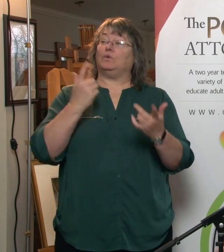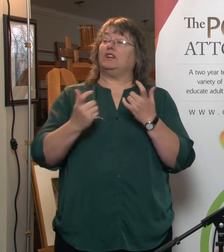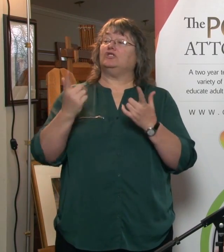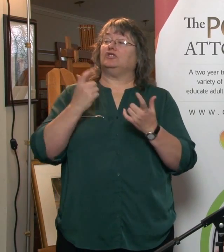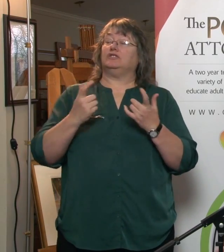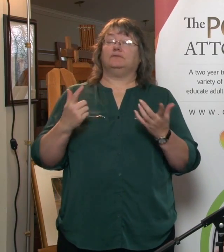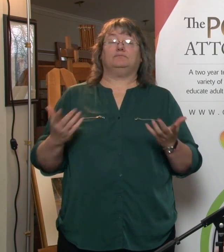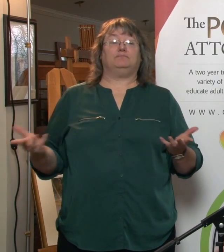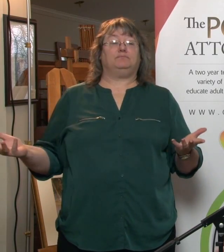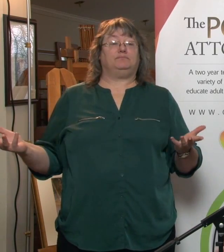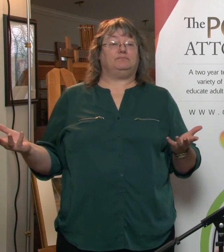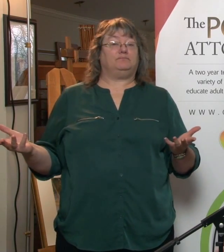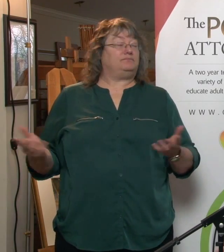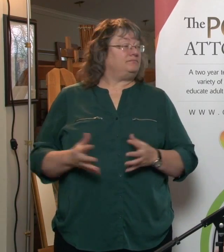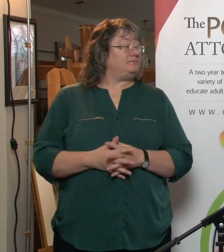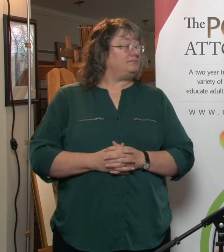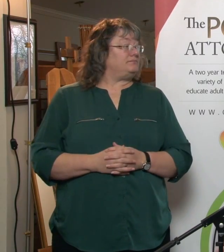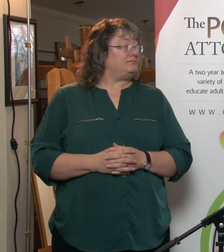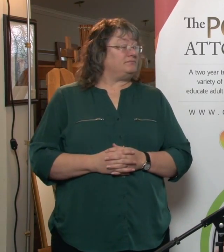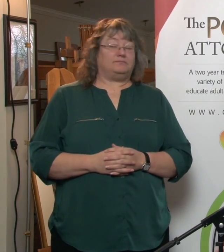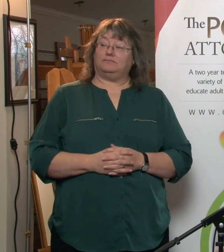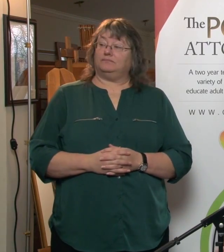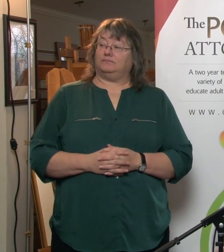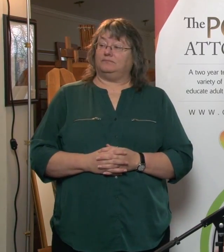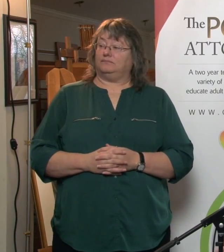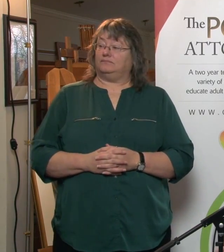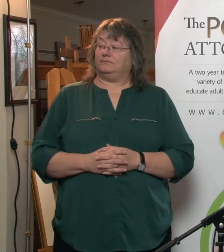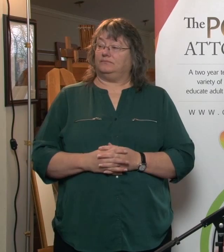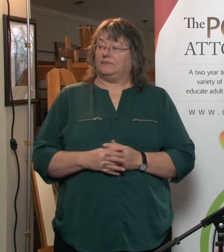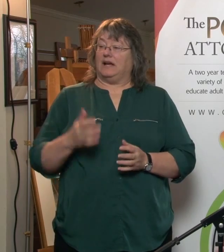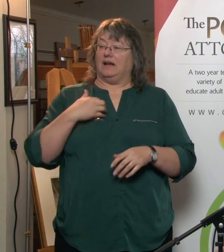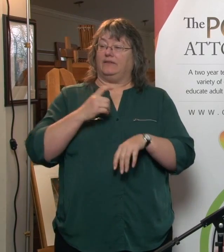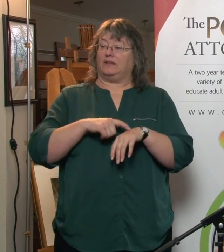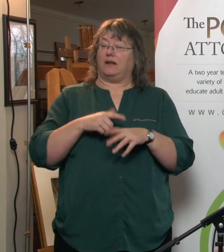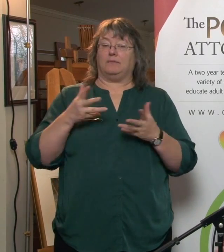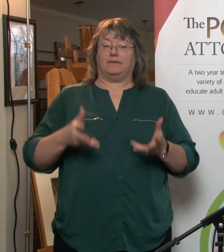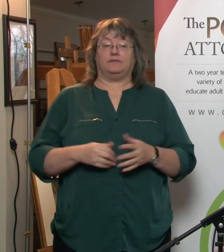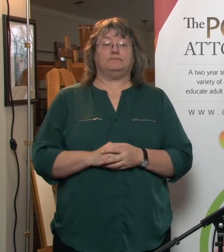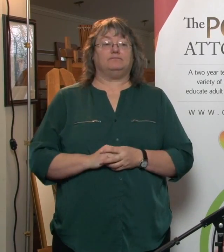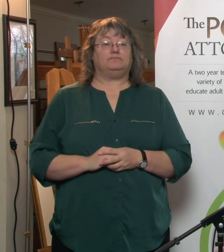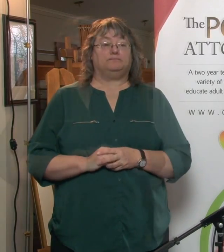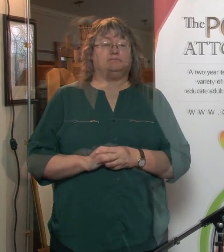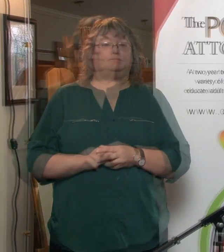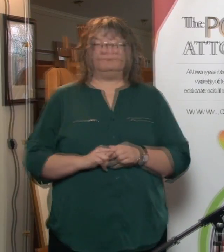So I think we have some time here if anyone has any questions.